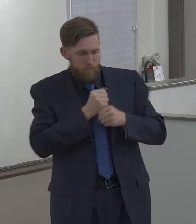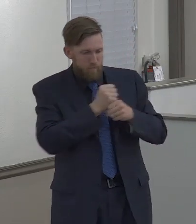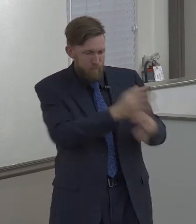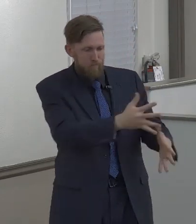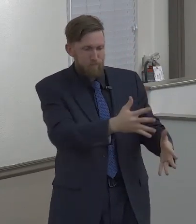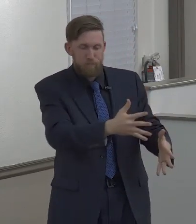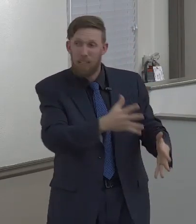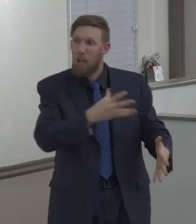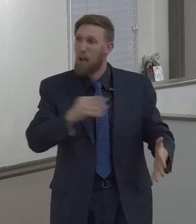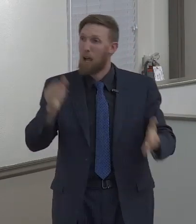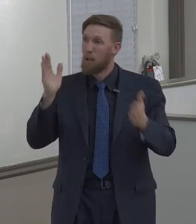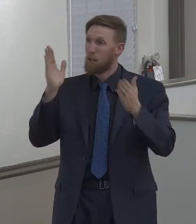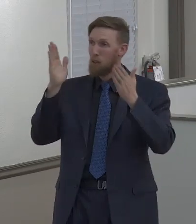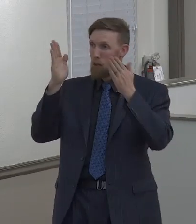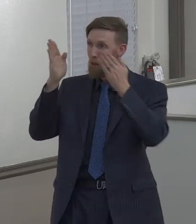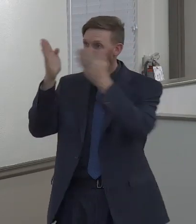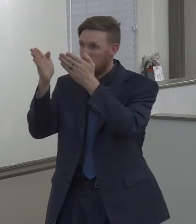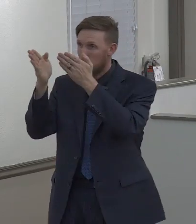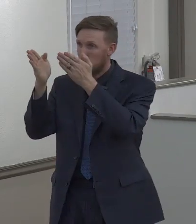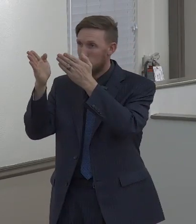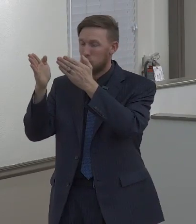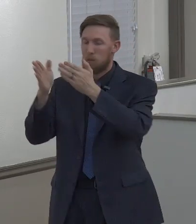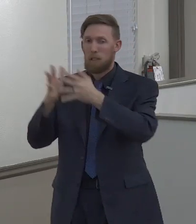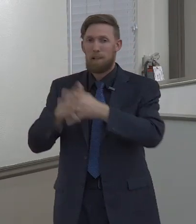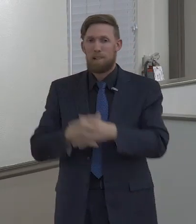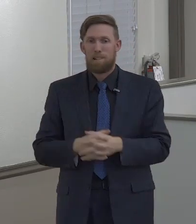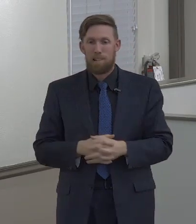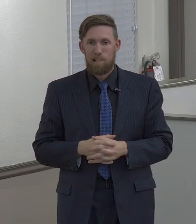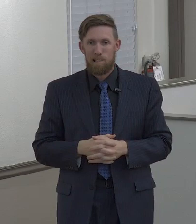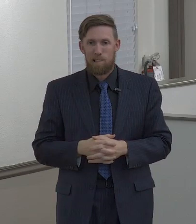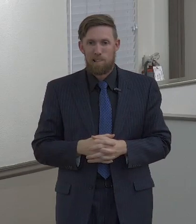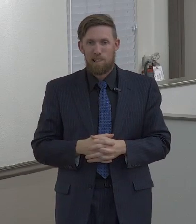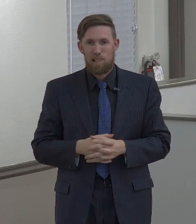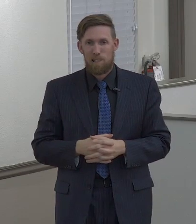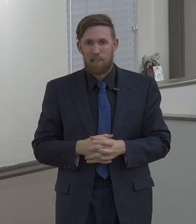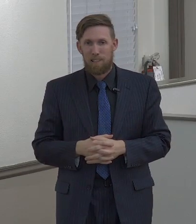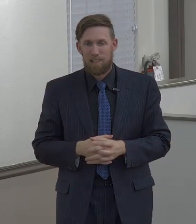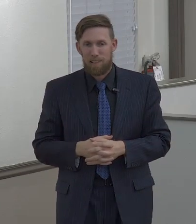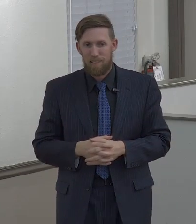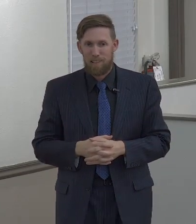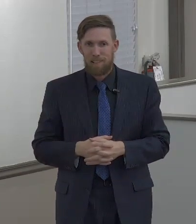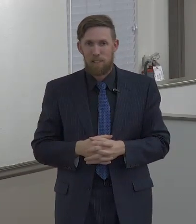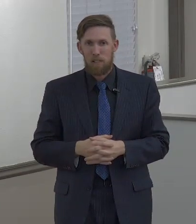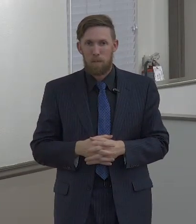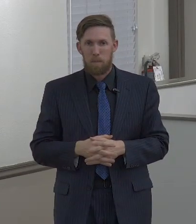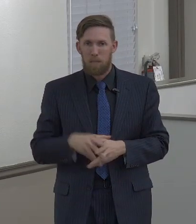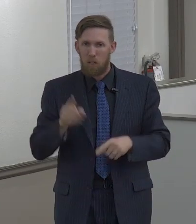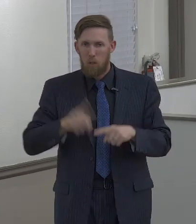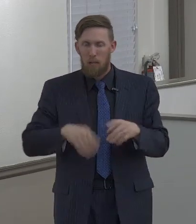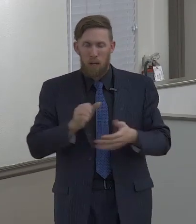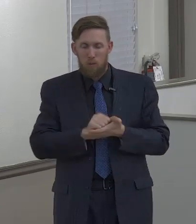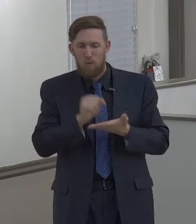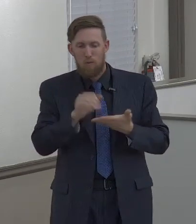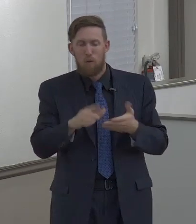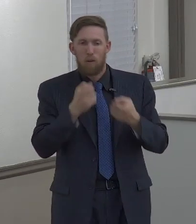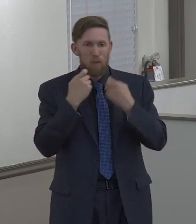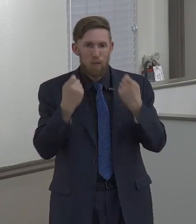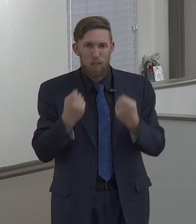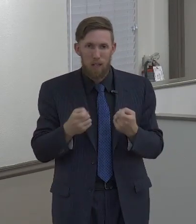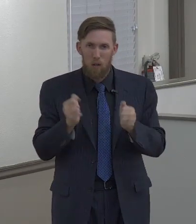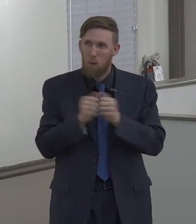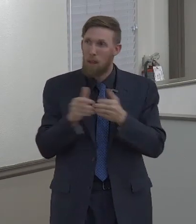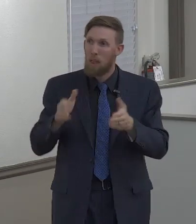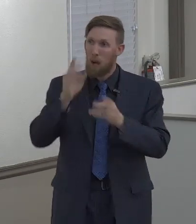different sins that are listed here to be part of your life. You can't not seek things that are above but put